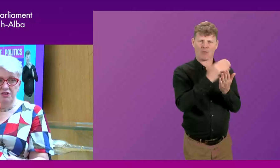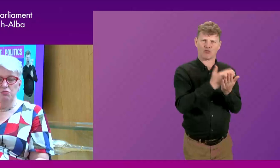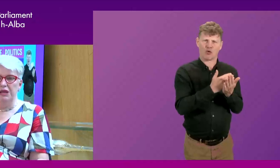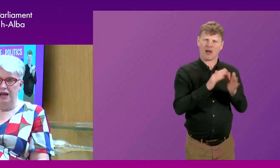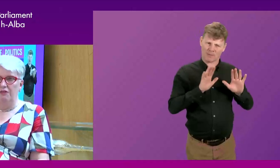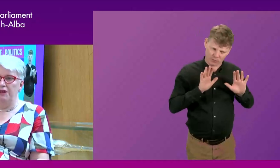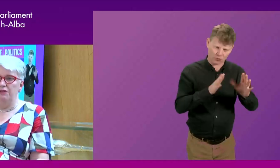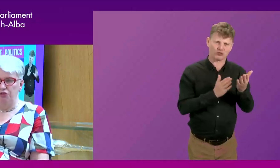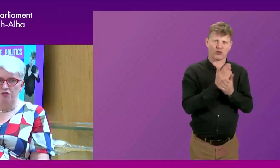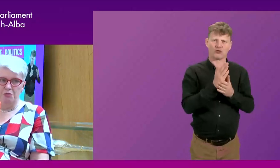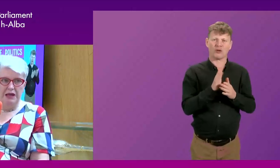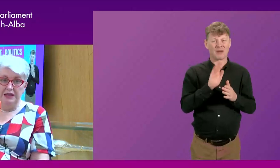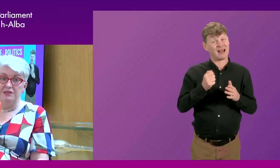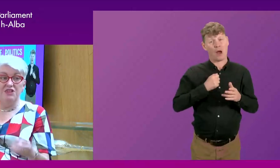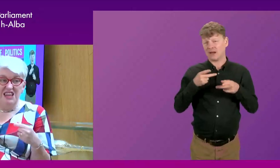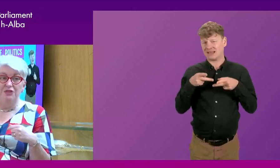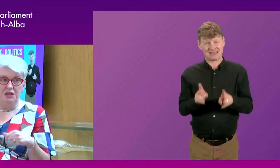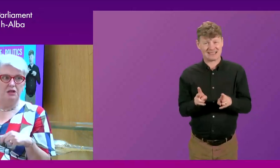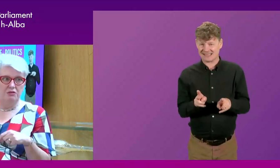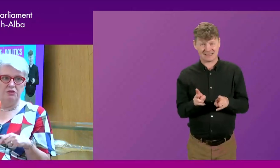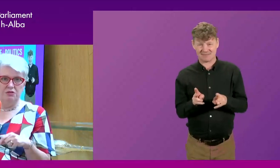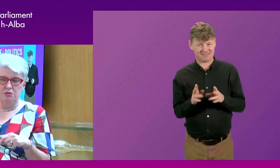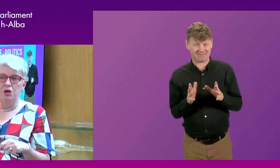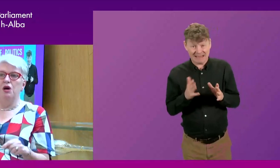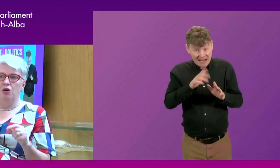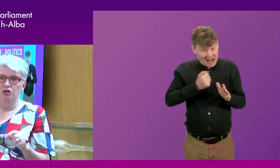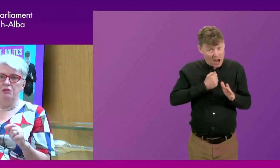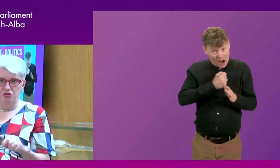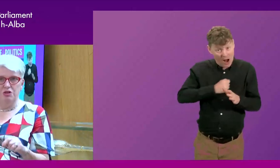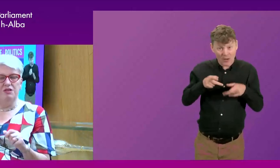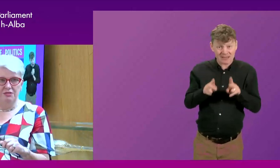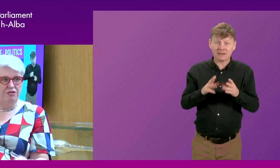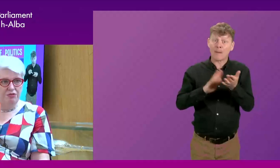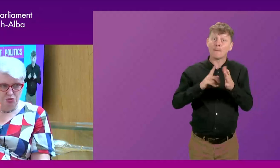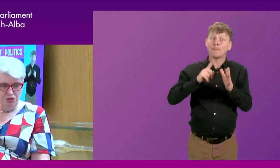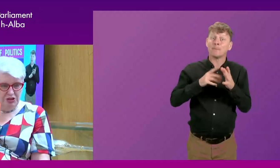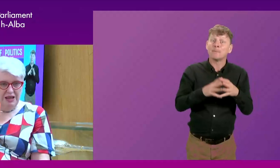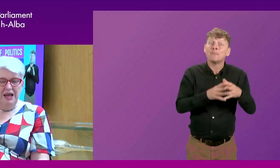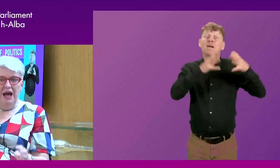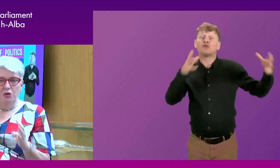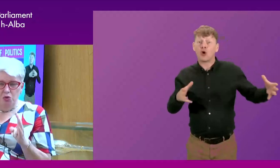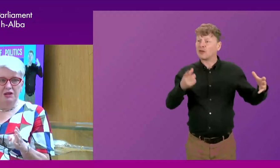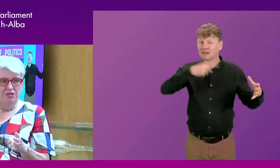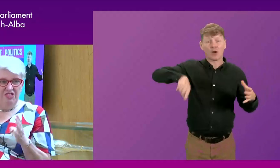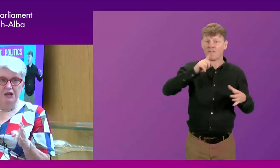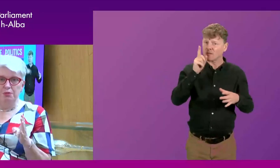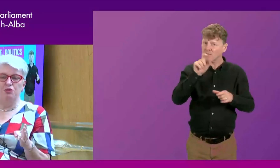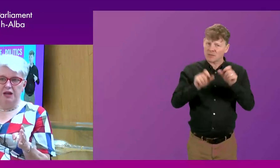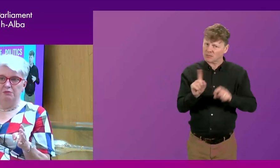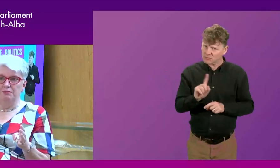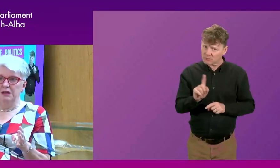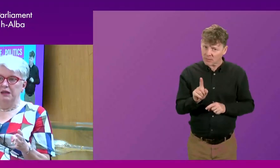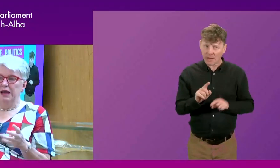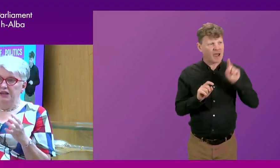well, in the system we have, very few of them get elected, even under our system, on a majority of the vote. And what is their